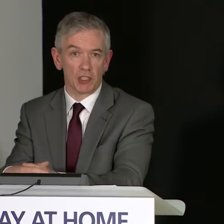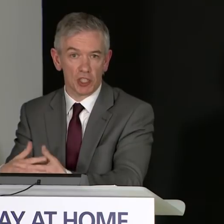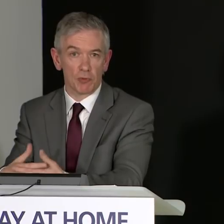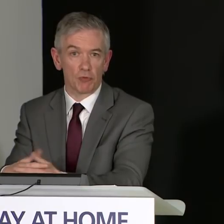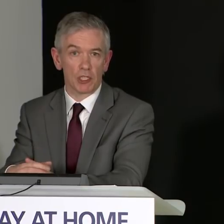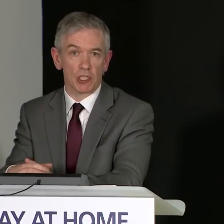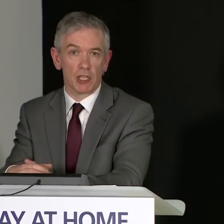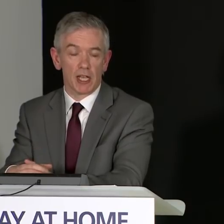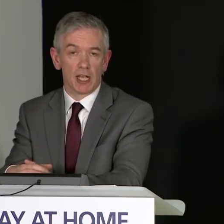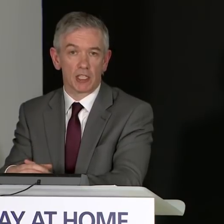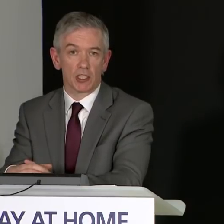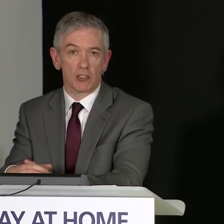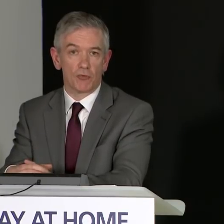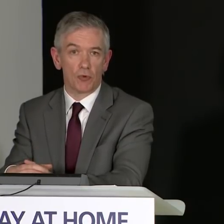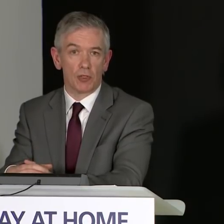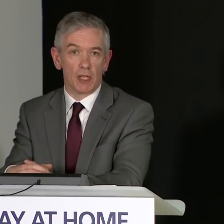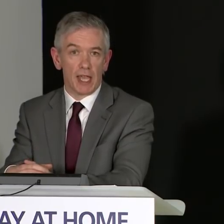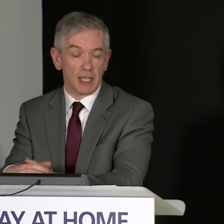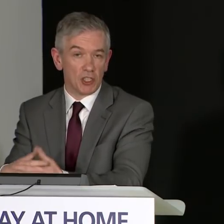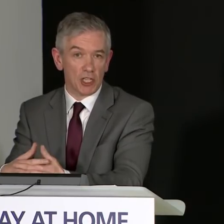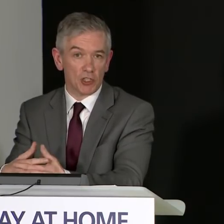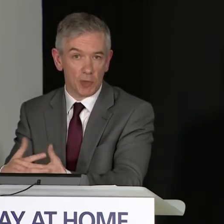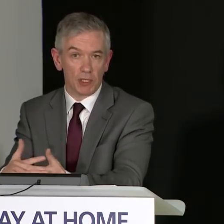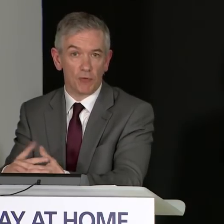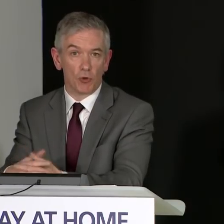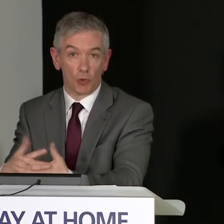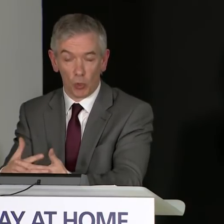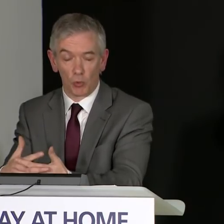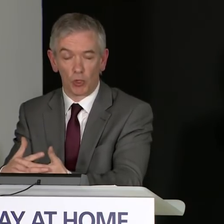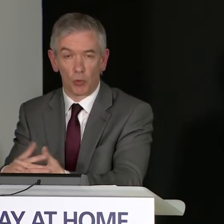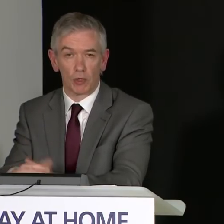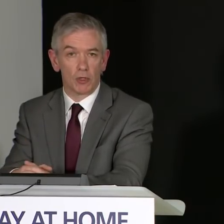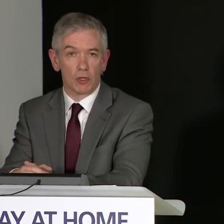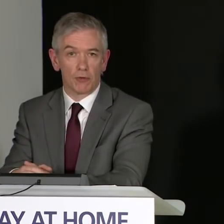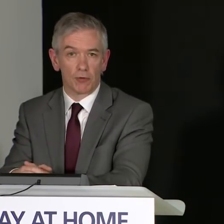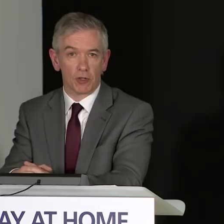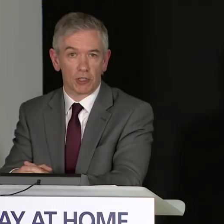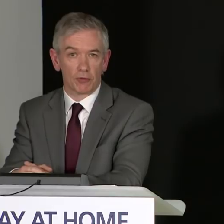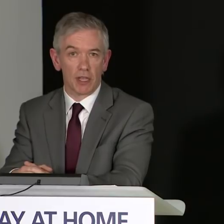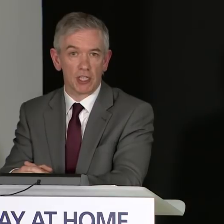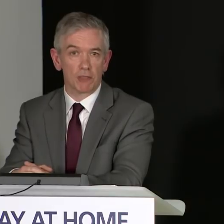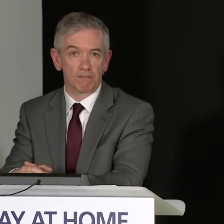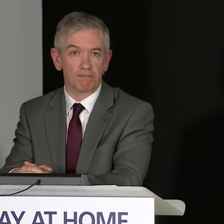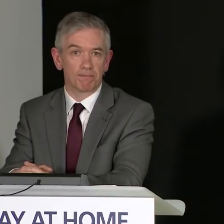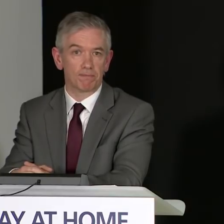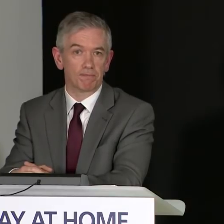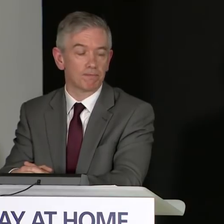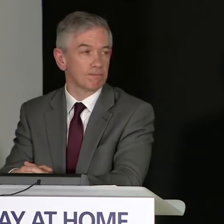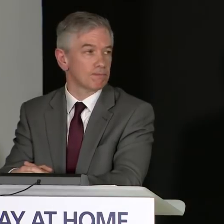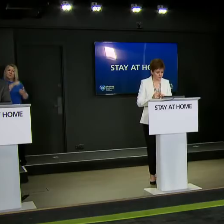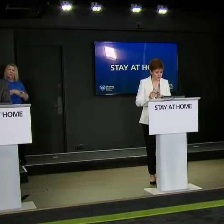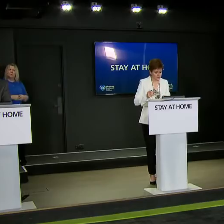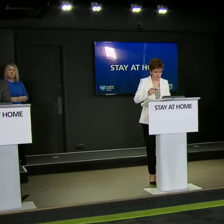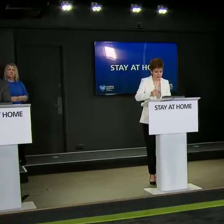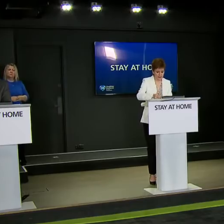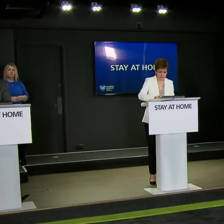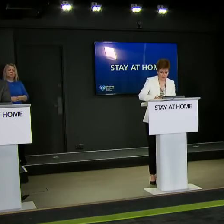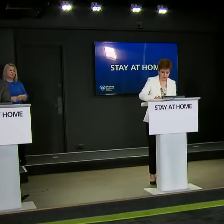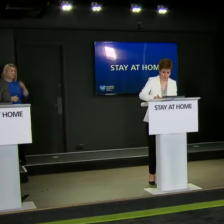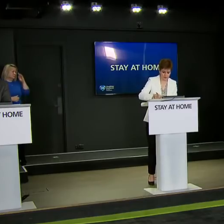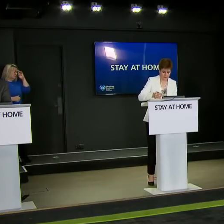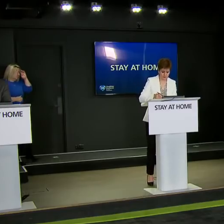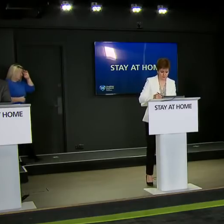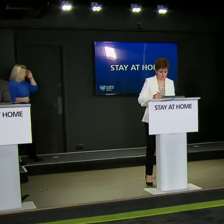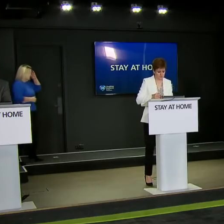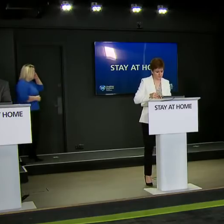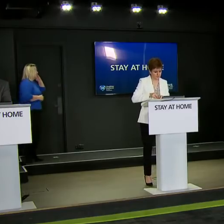another very legitimate reason is to phone NHS 24 and 111 for further advice Thank you Scott McNabb